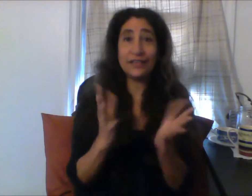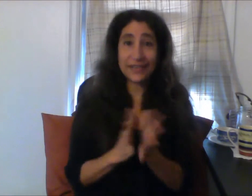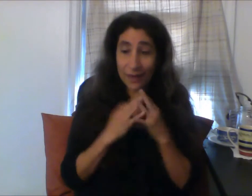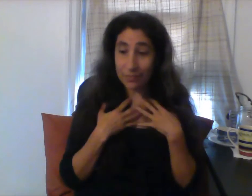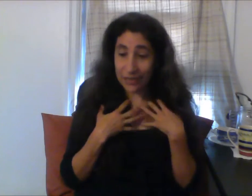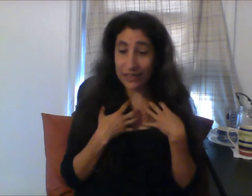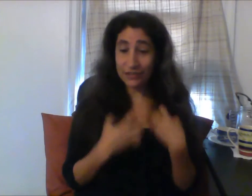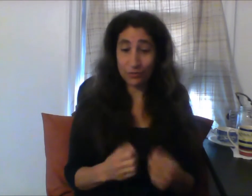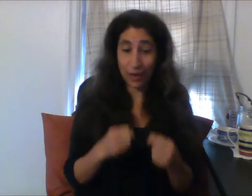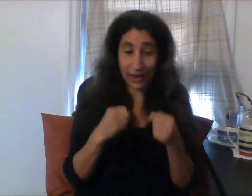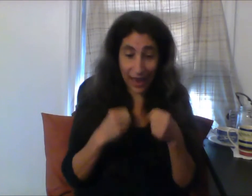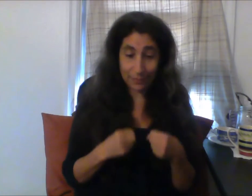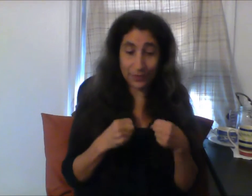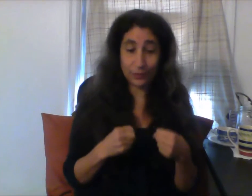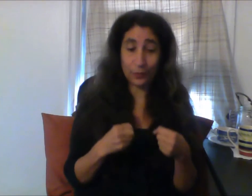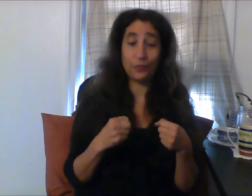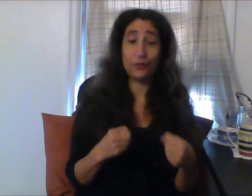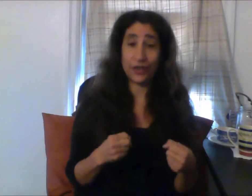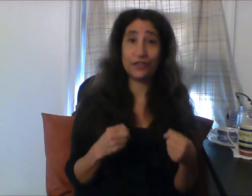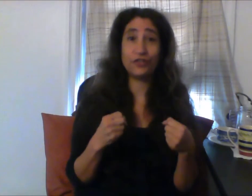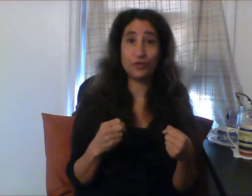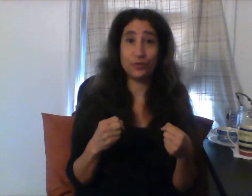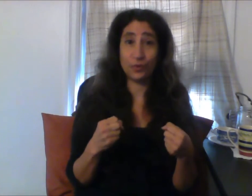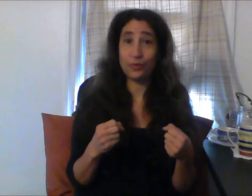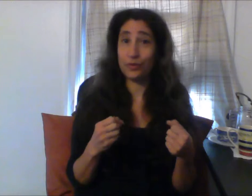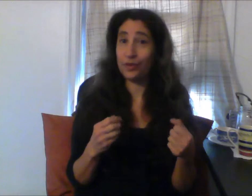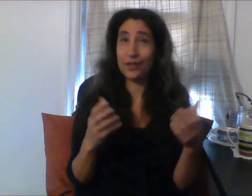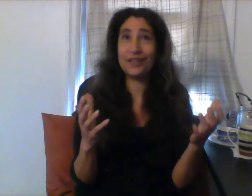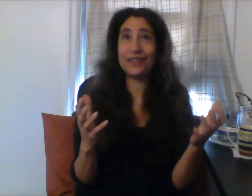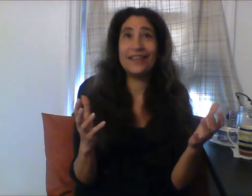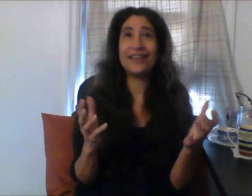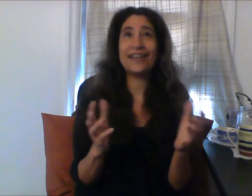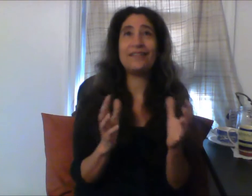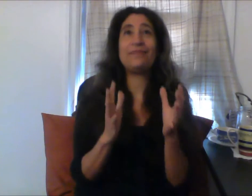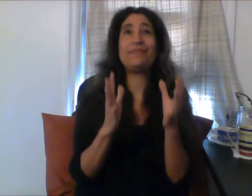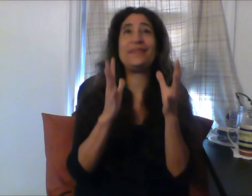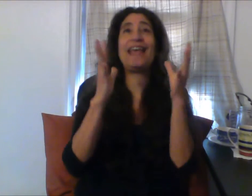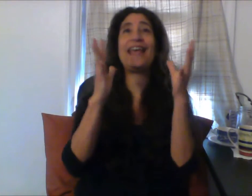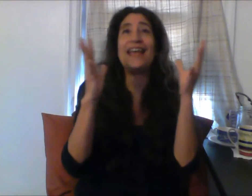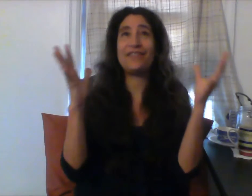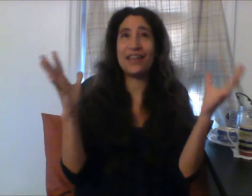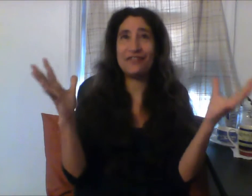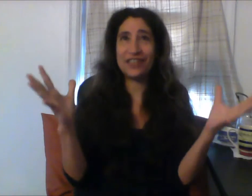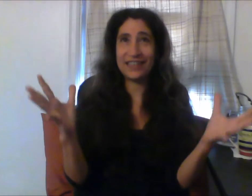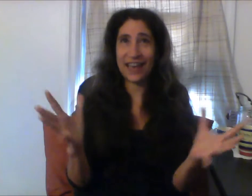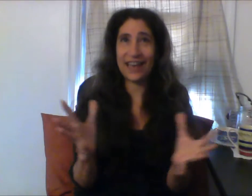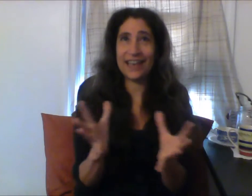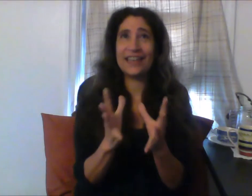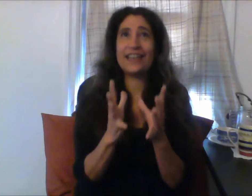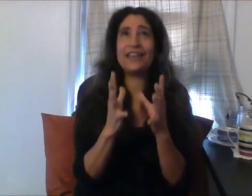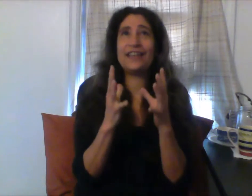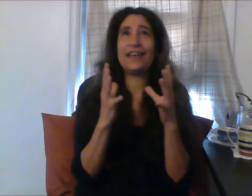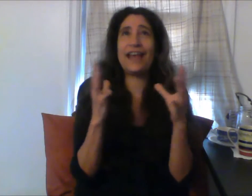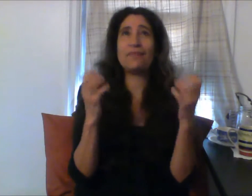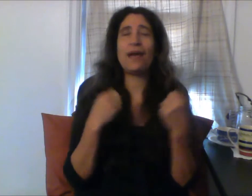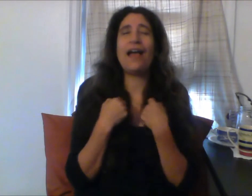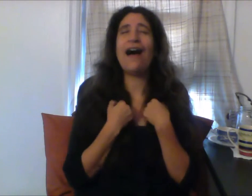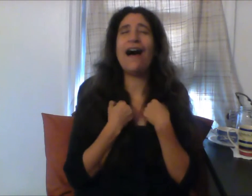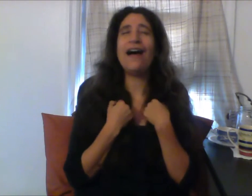step into my absolute real truth. I want to behave every day. As my heart